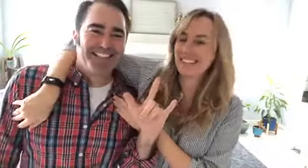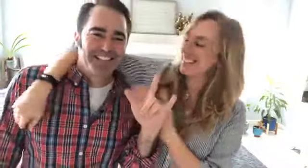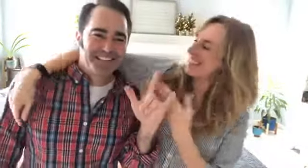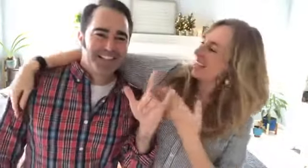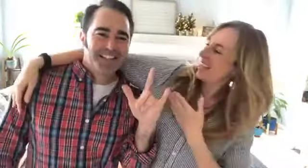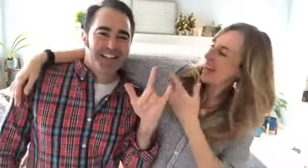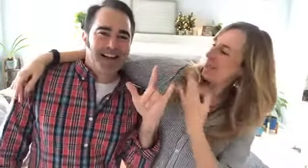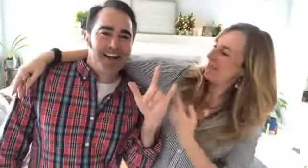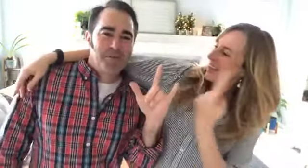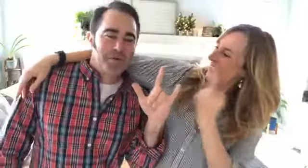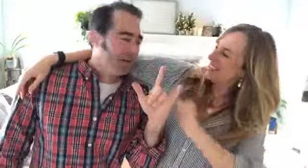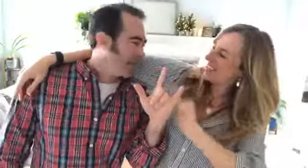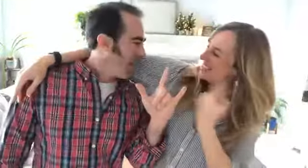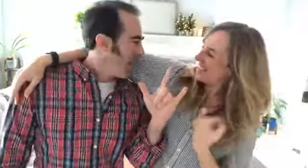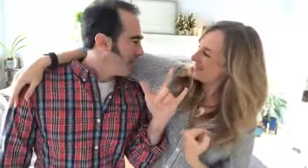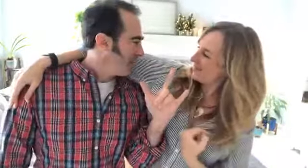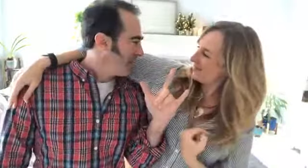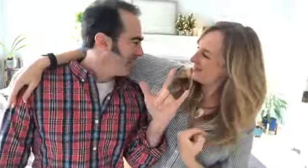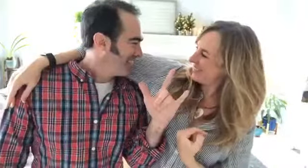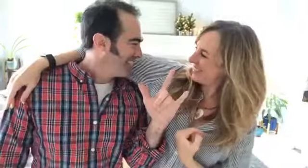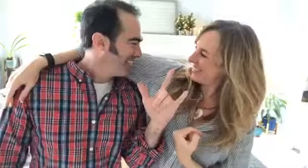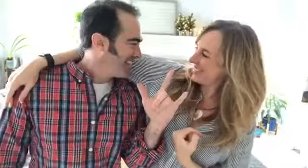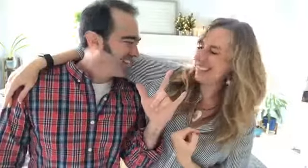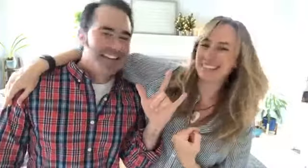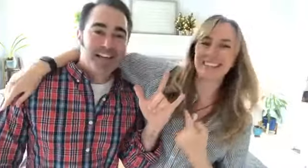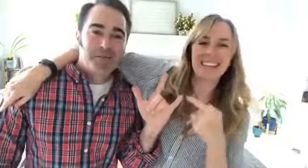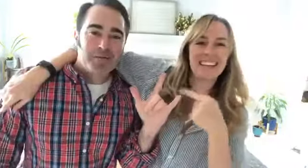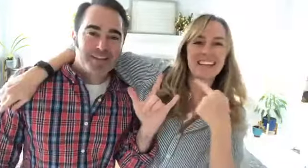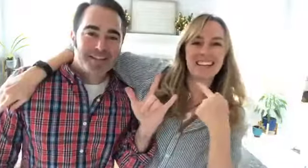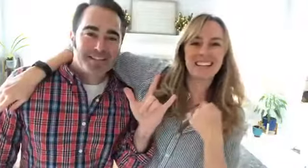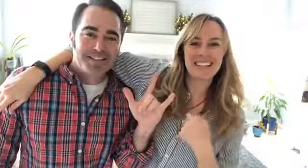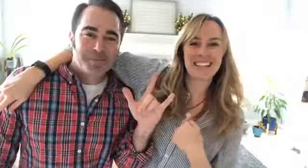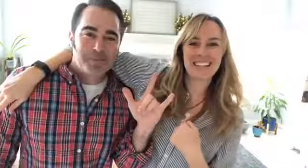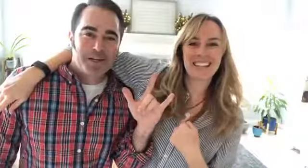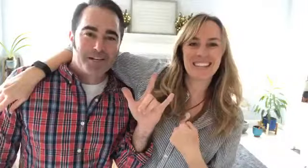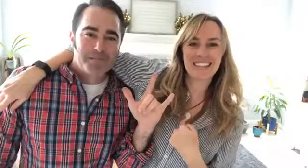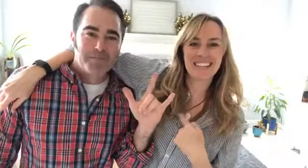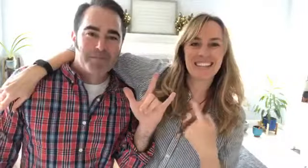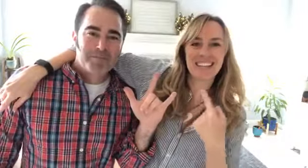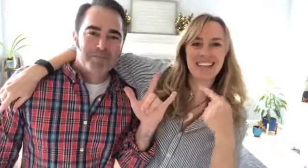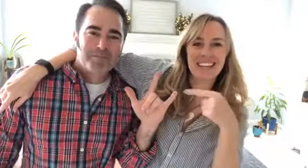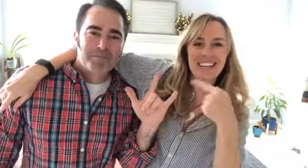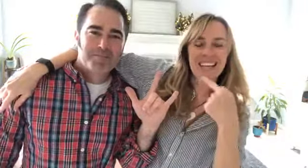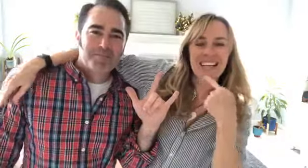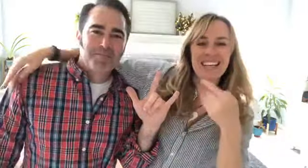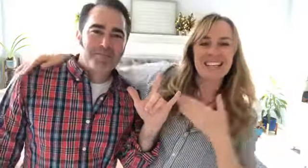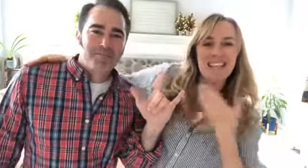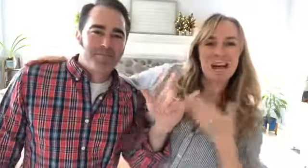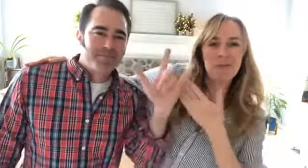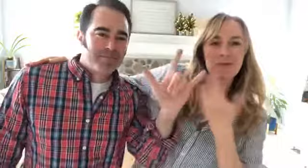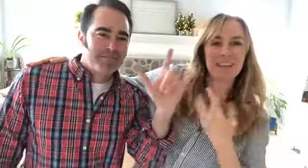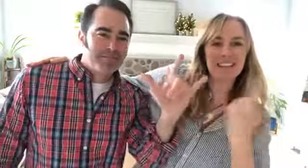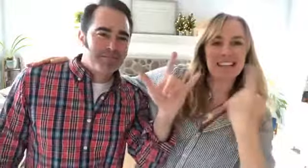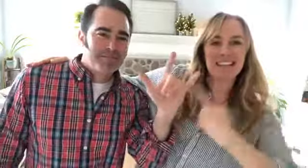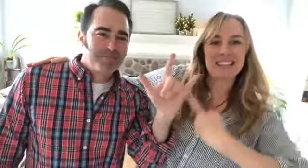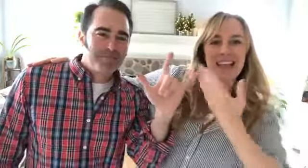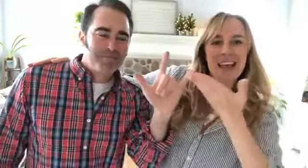hi everybody happy Valentine's Day happy Valentine's Day everybody he said happy Valentine's Day